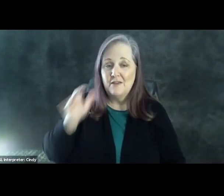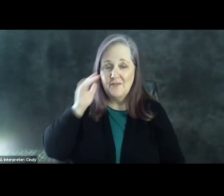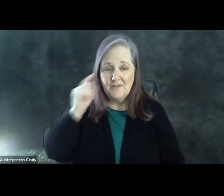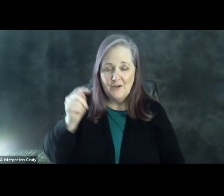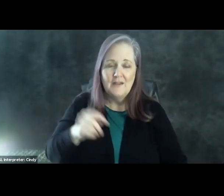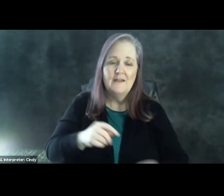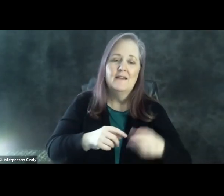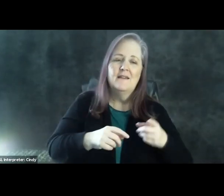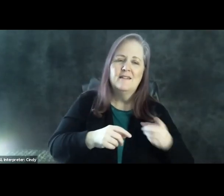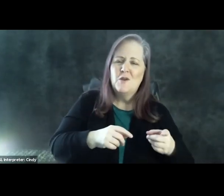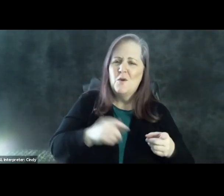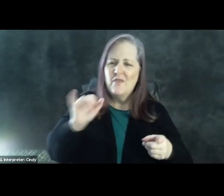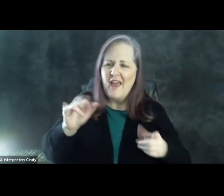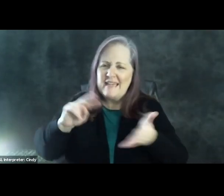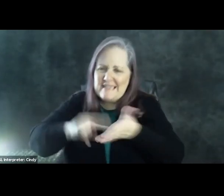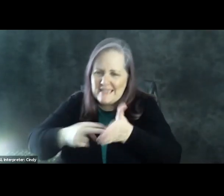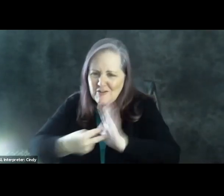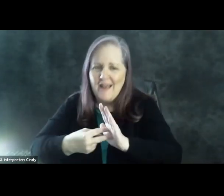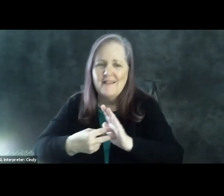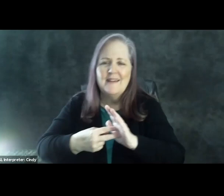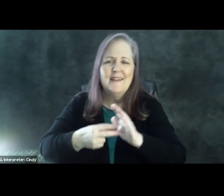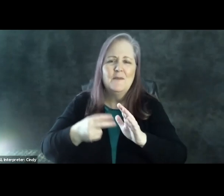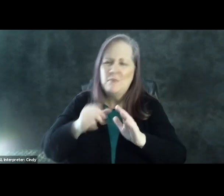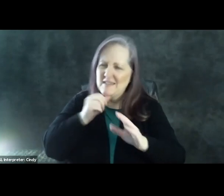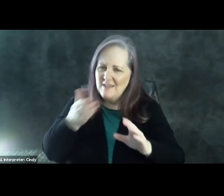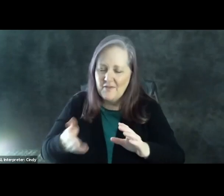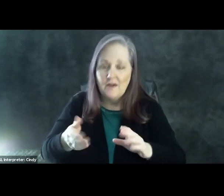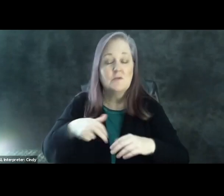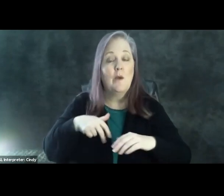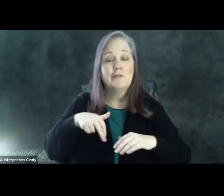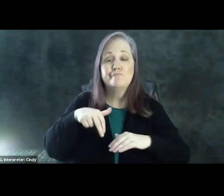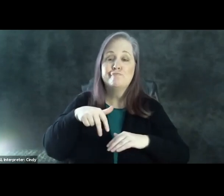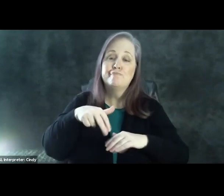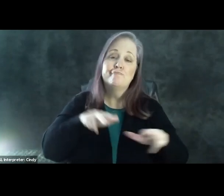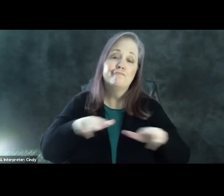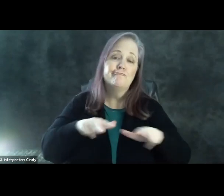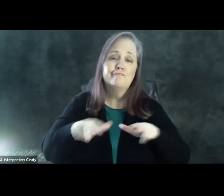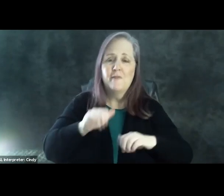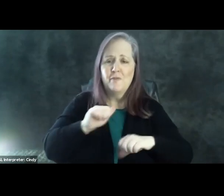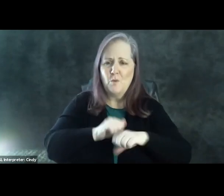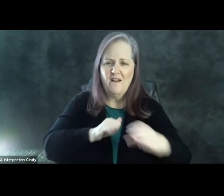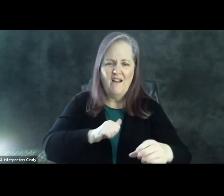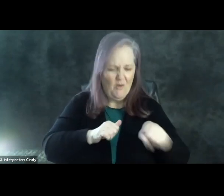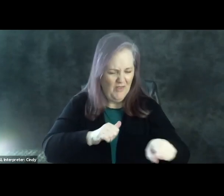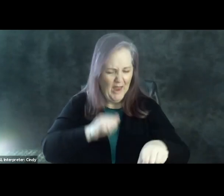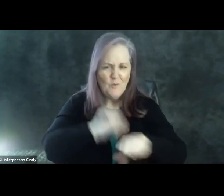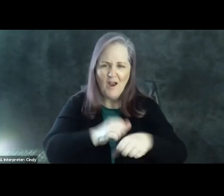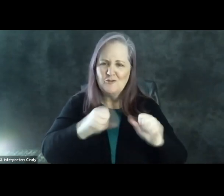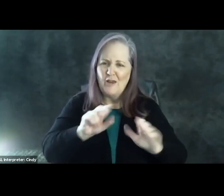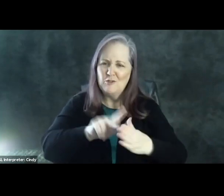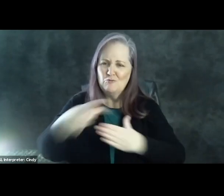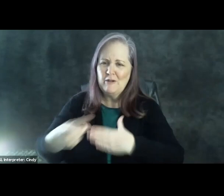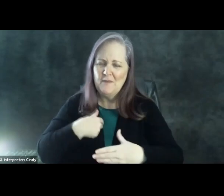where it doesn't actually exist. So, you know, you're on a hike and you trip over a rock and you think like that rock tried to trip me up. That's so rude.